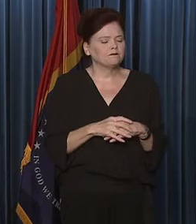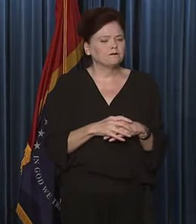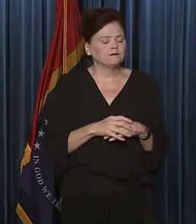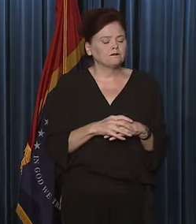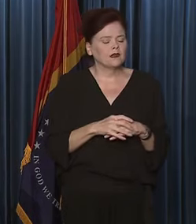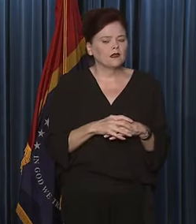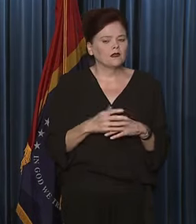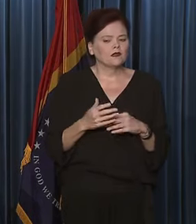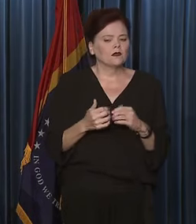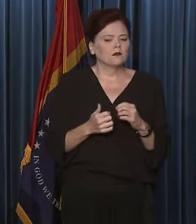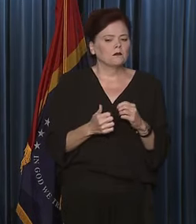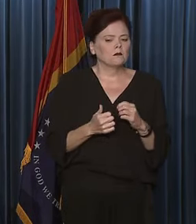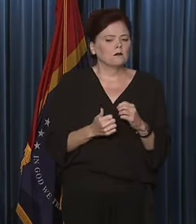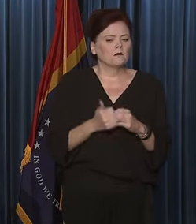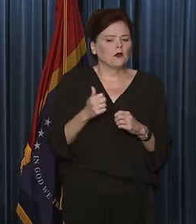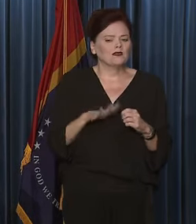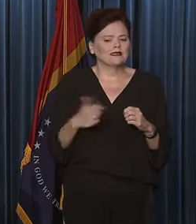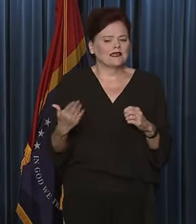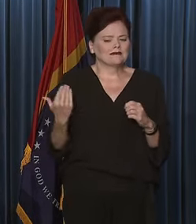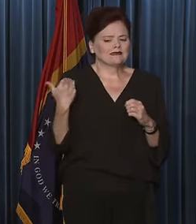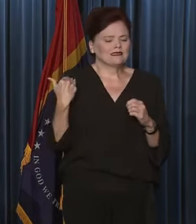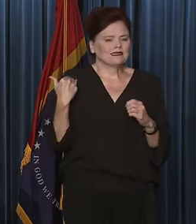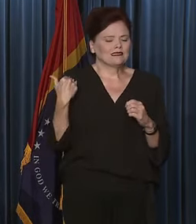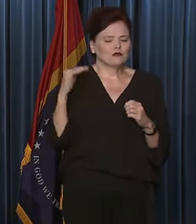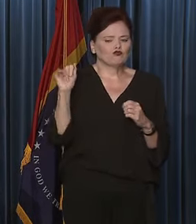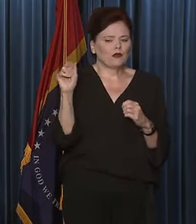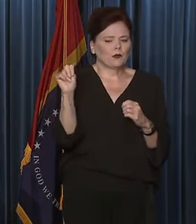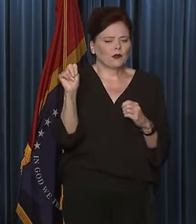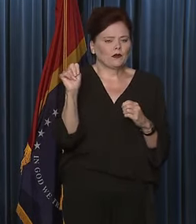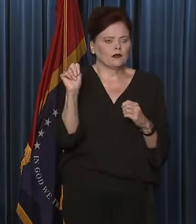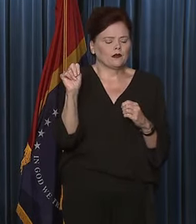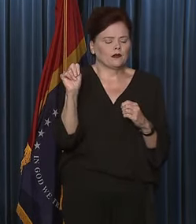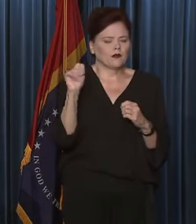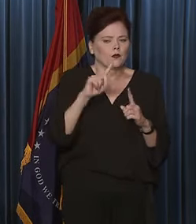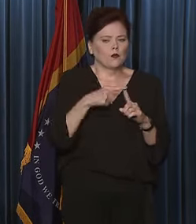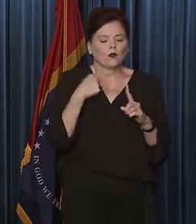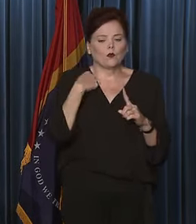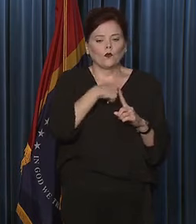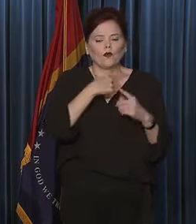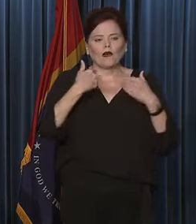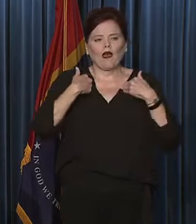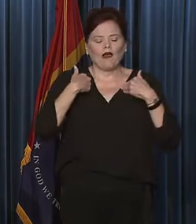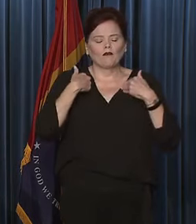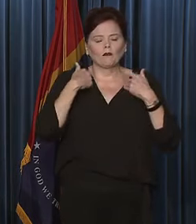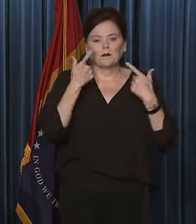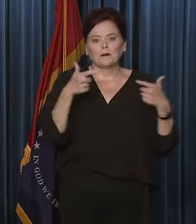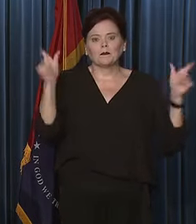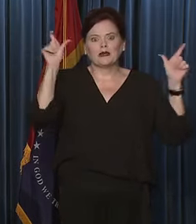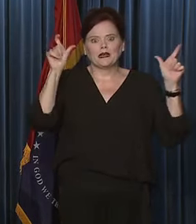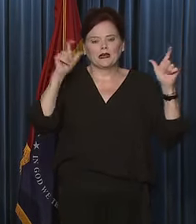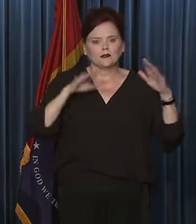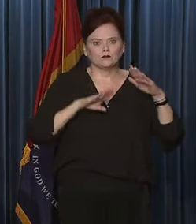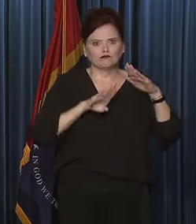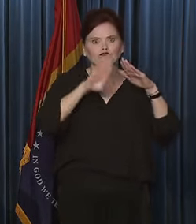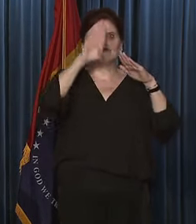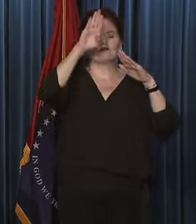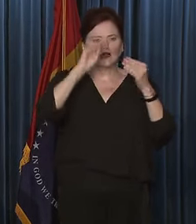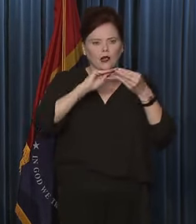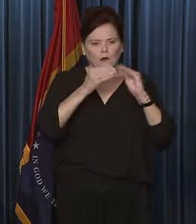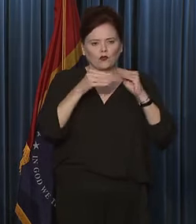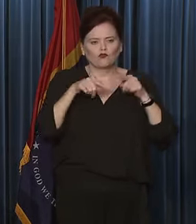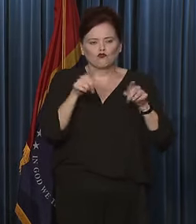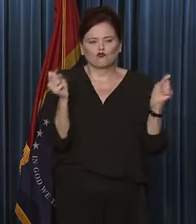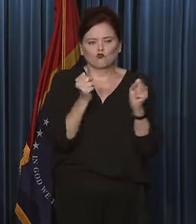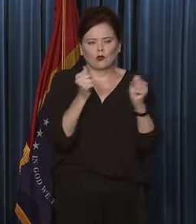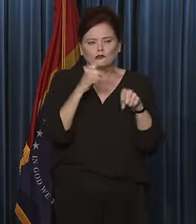previous high was back in January when we were having our large peak over the winter